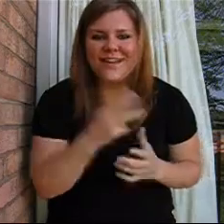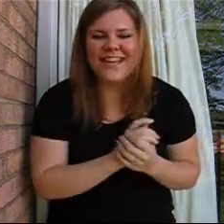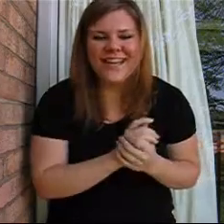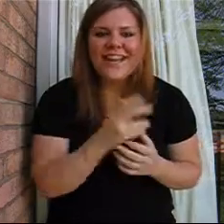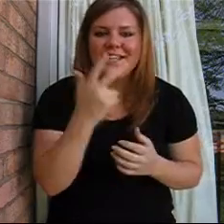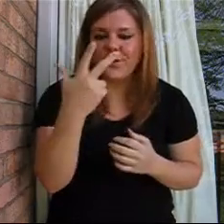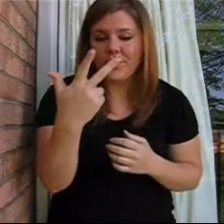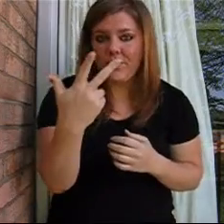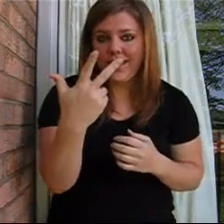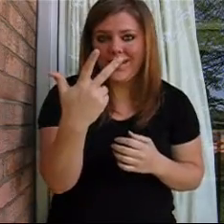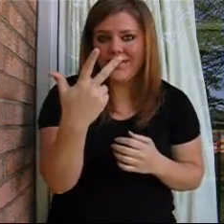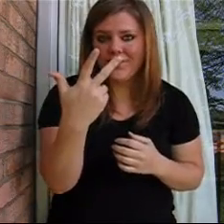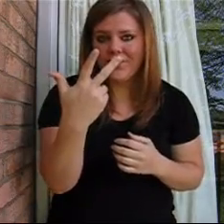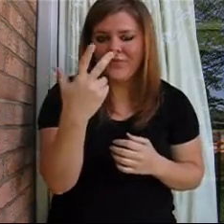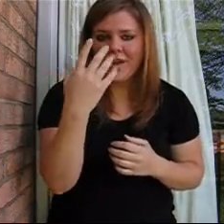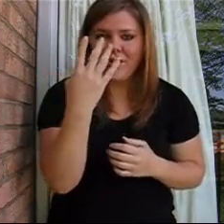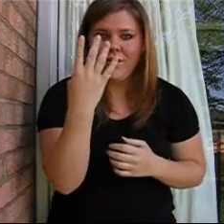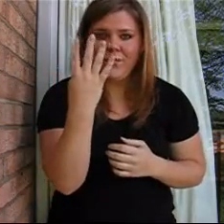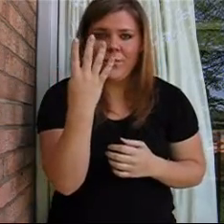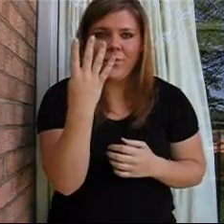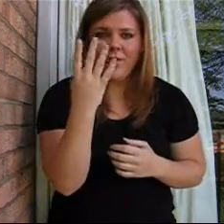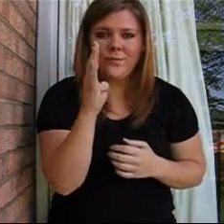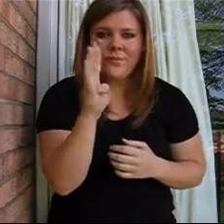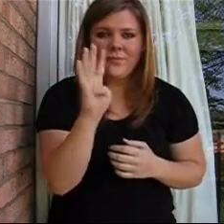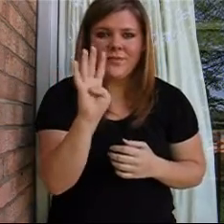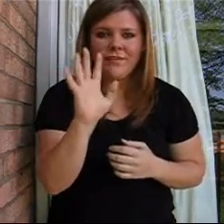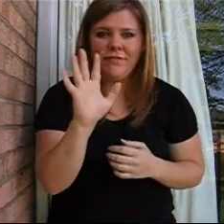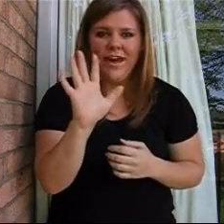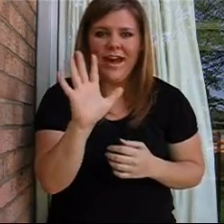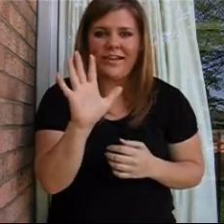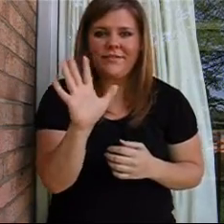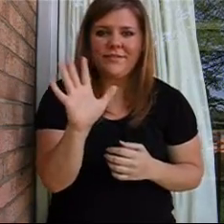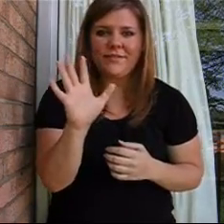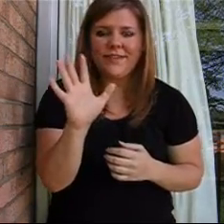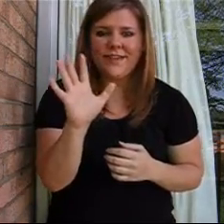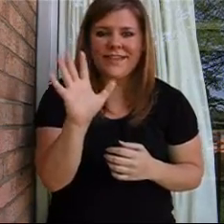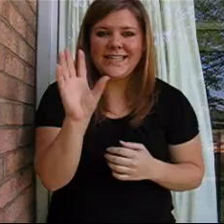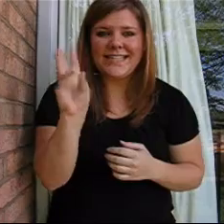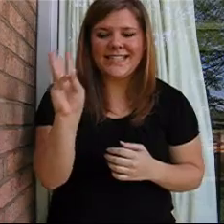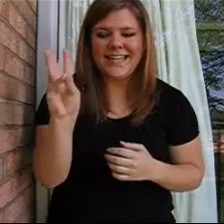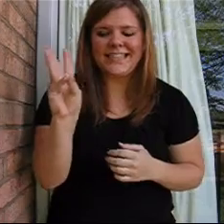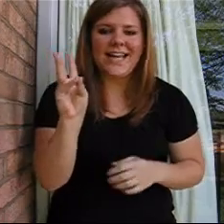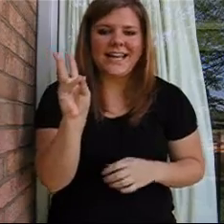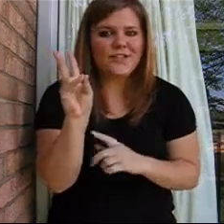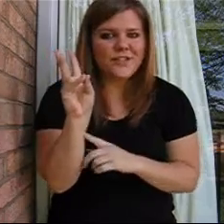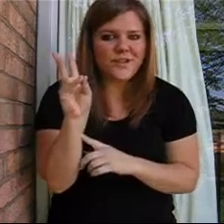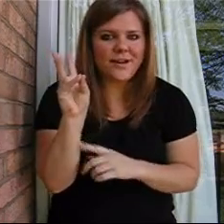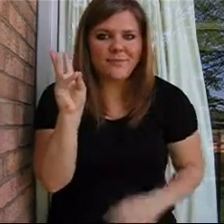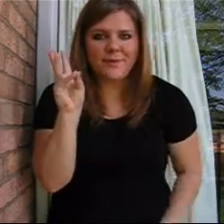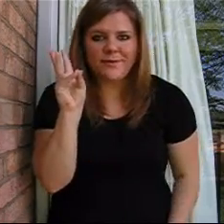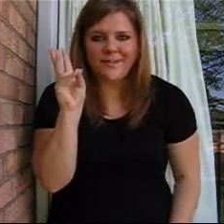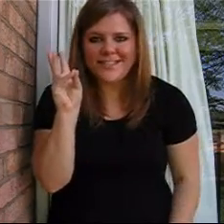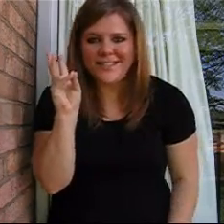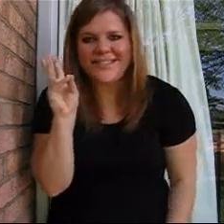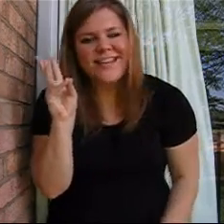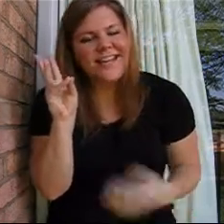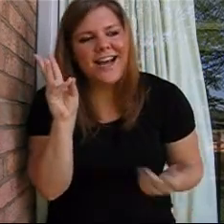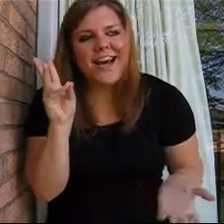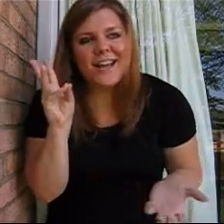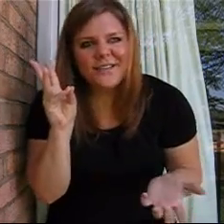3. So 3, 4, 5, 6. And here's a trick I remember for the 6. I